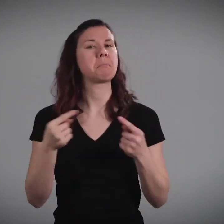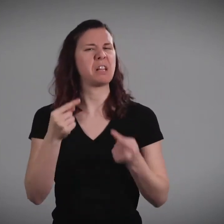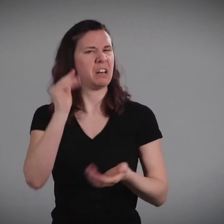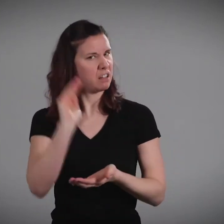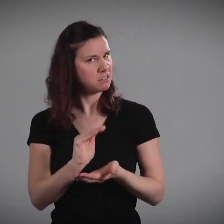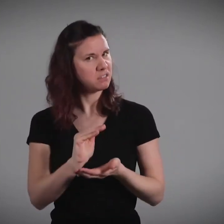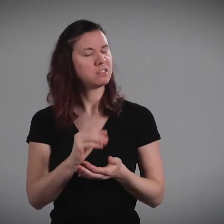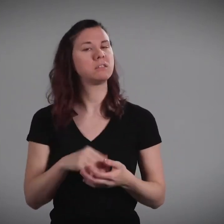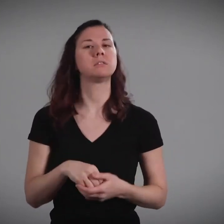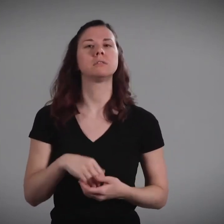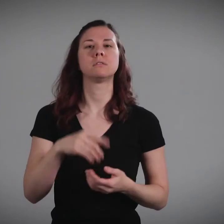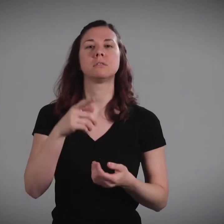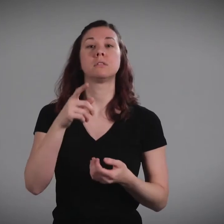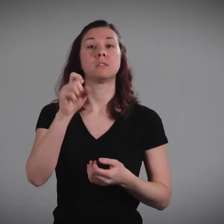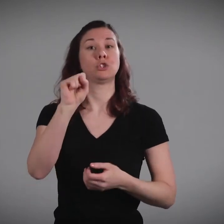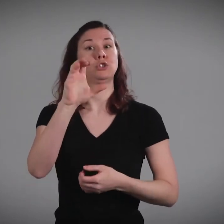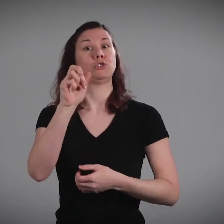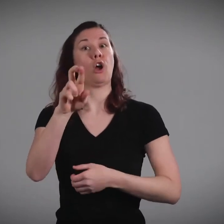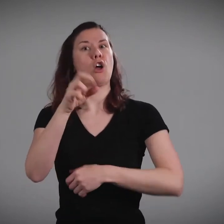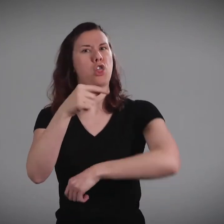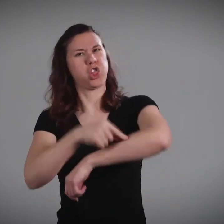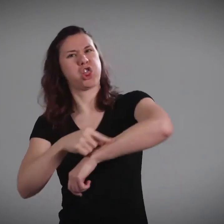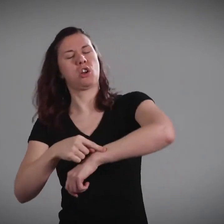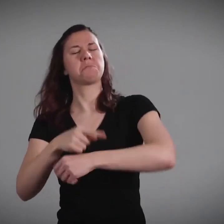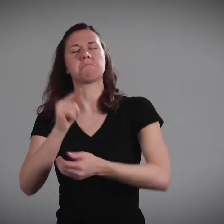You'll have less pain and there'll be a less noticeable scar.